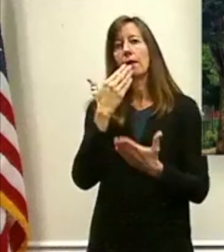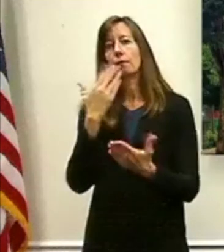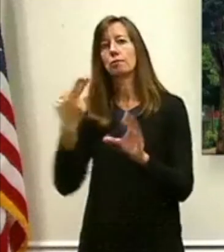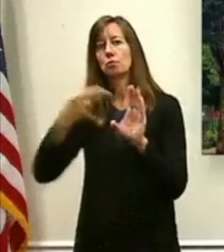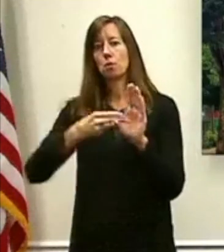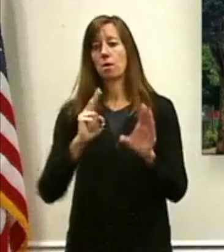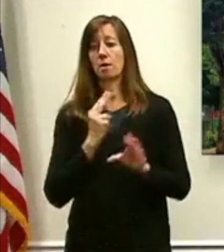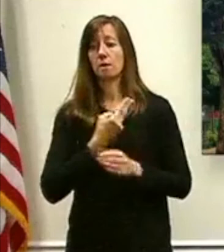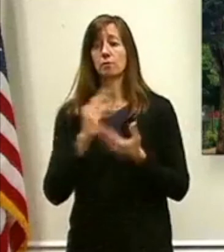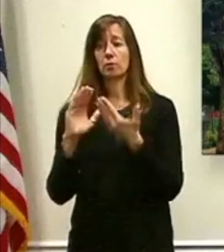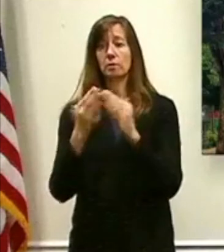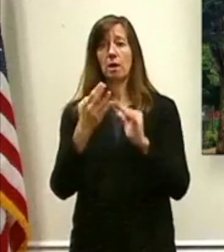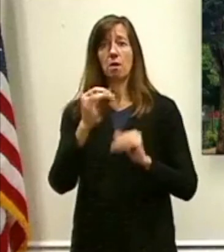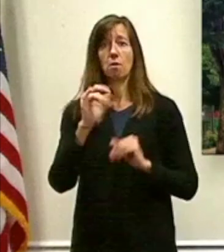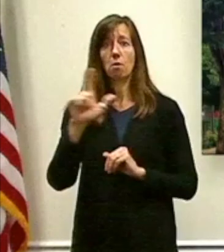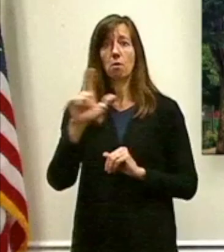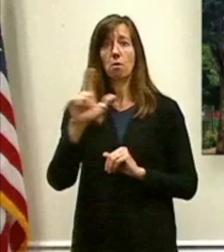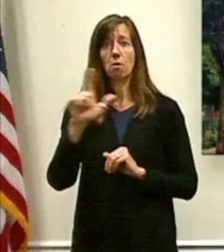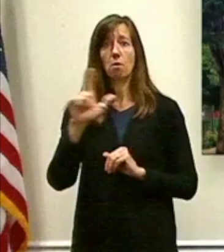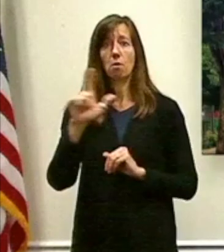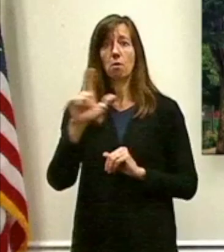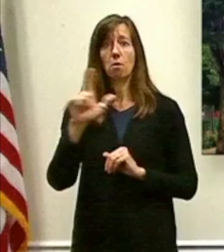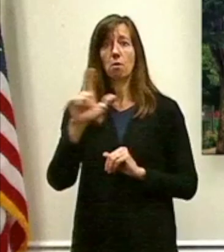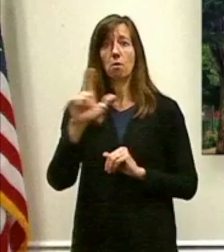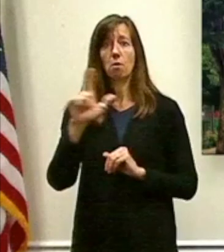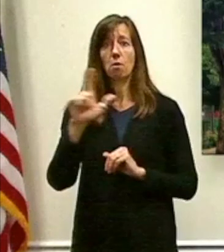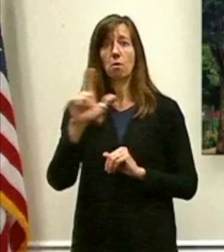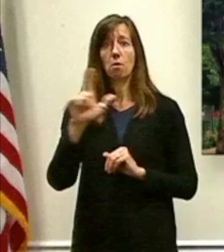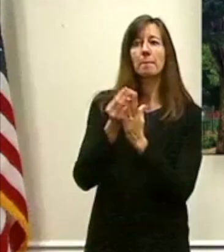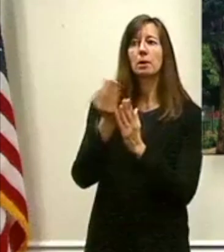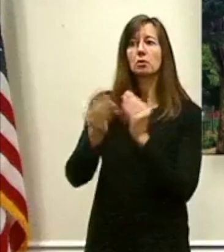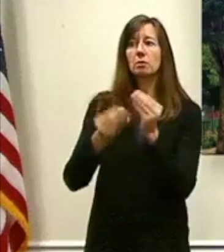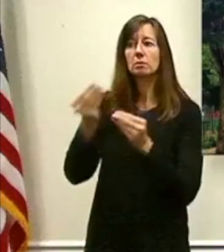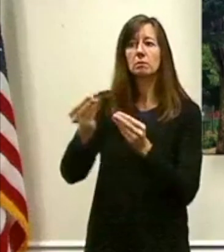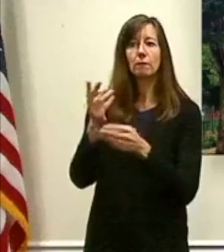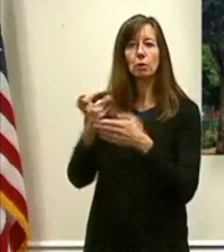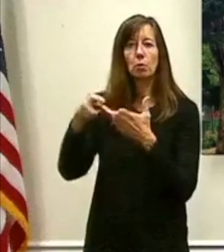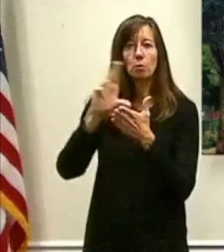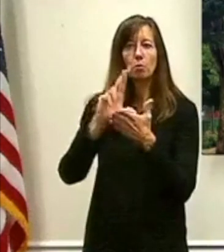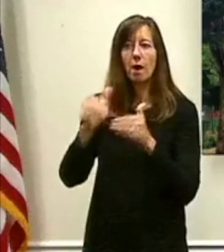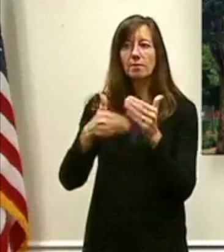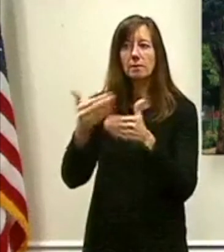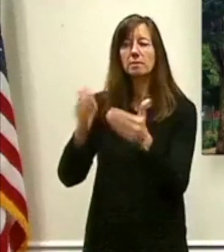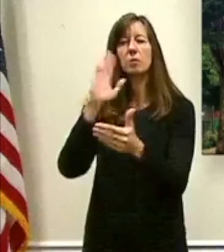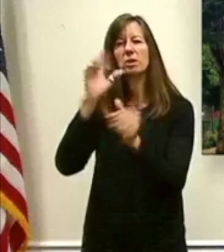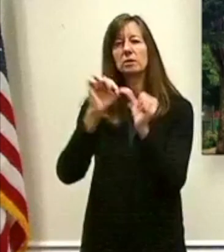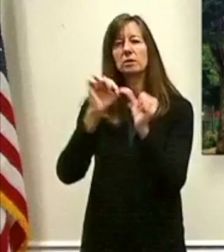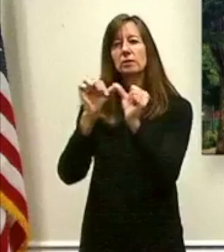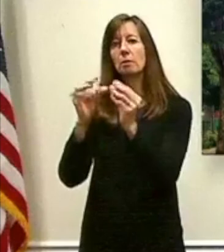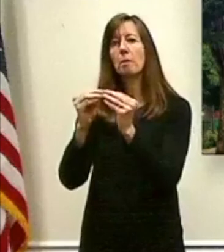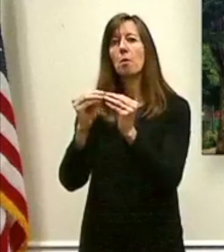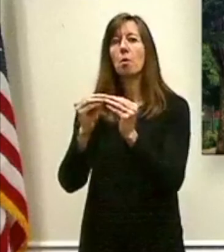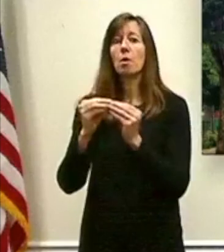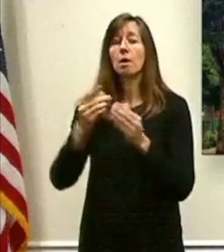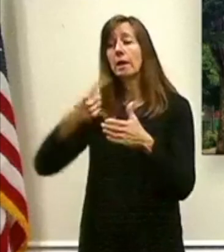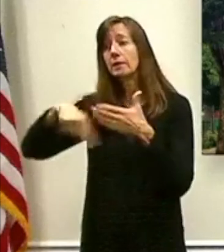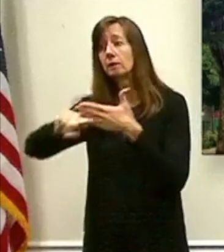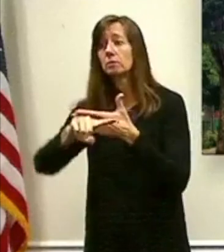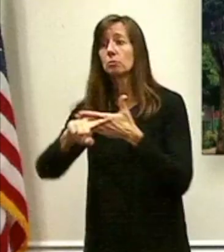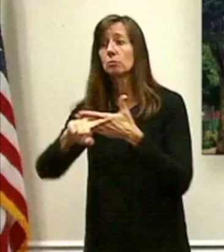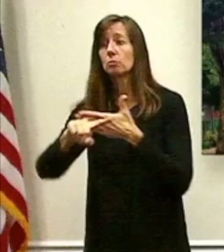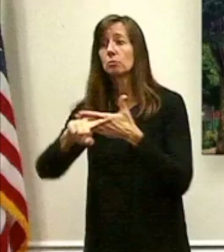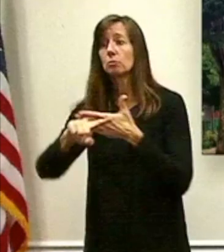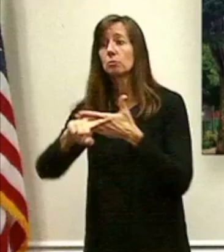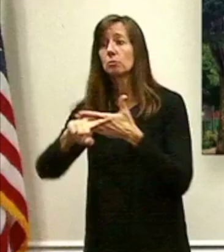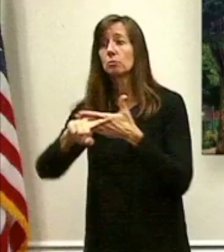review process. That'll go on for a little bit longer, so we'll keep you posted, and join us next week on Facebook Live, if you'd like, for